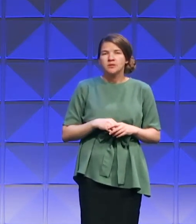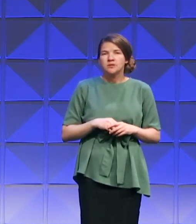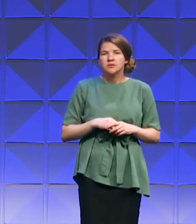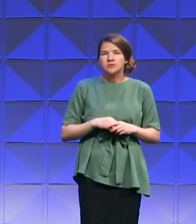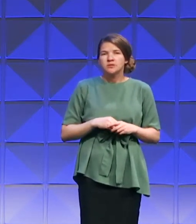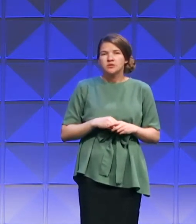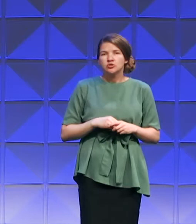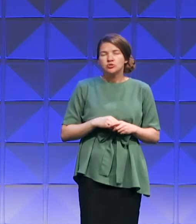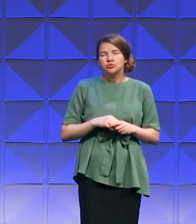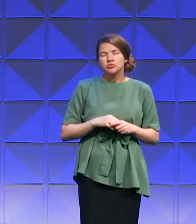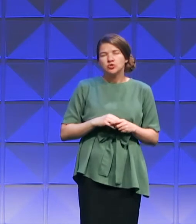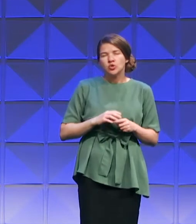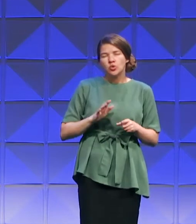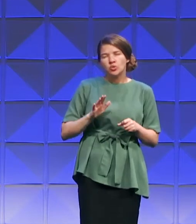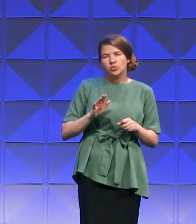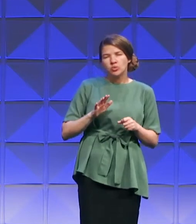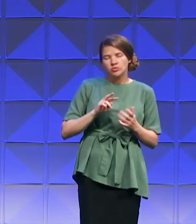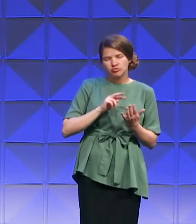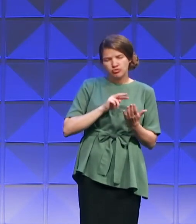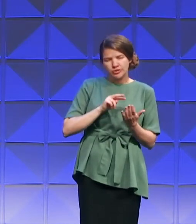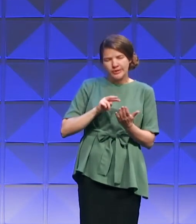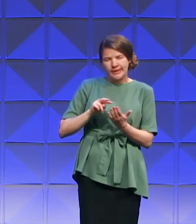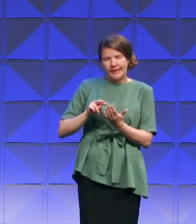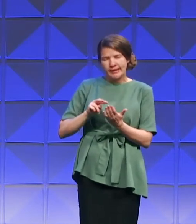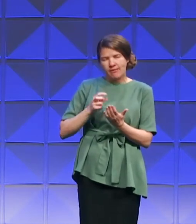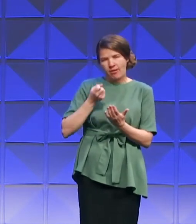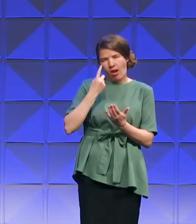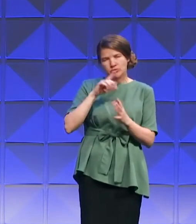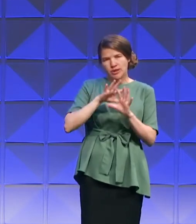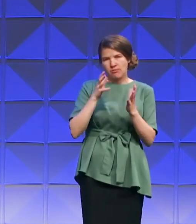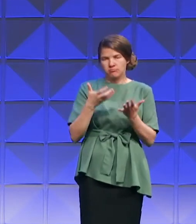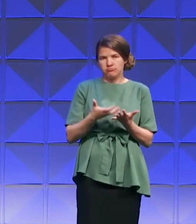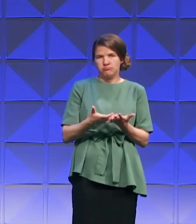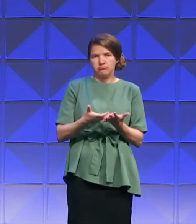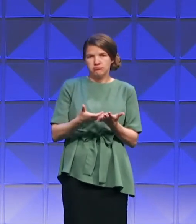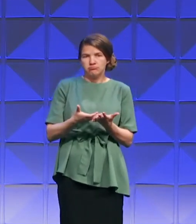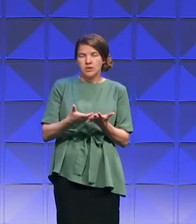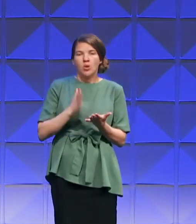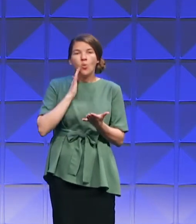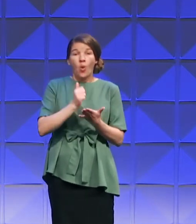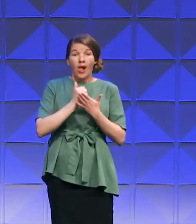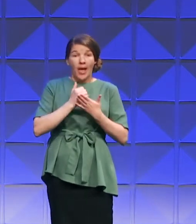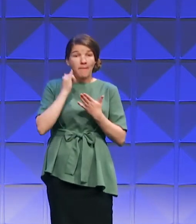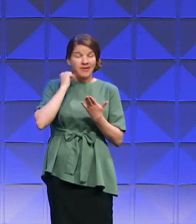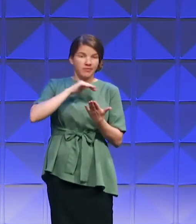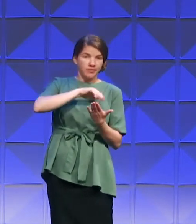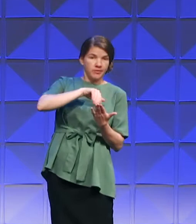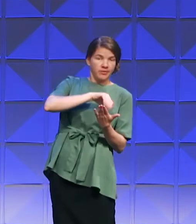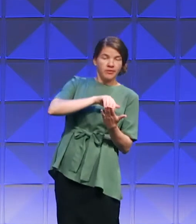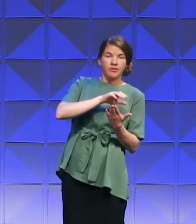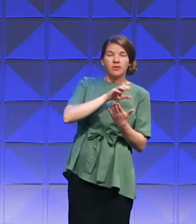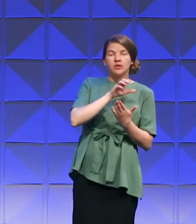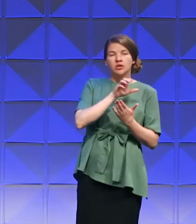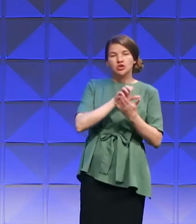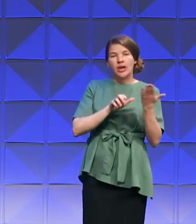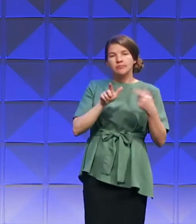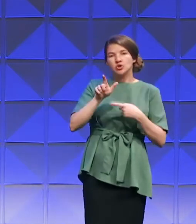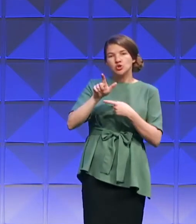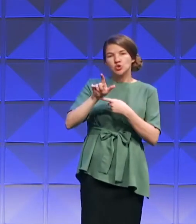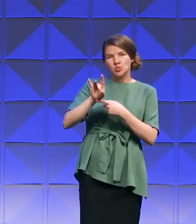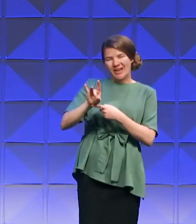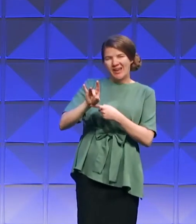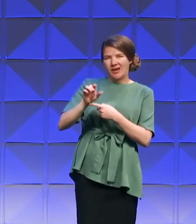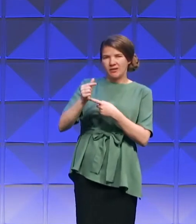here, it's needful to go back to the 28th chapter of Genesis. Because here in the 28th chapter,